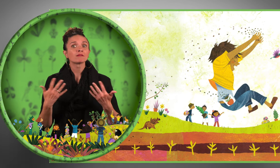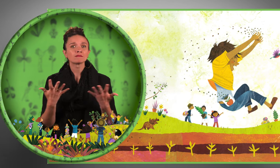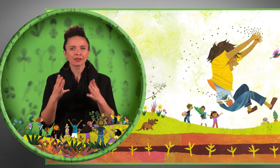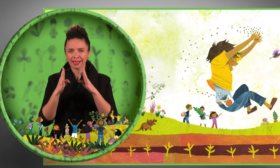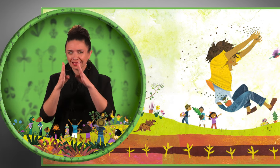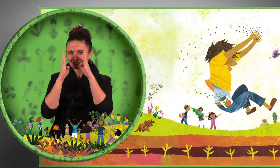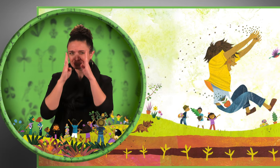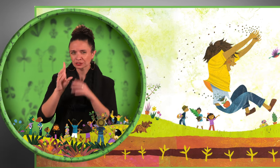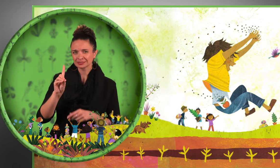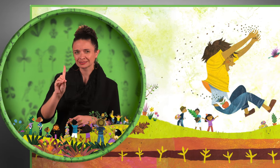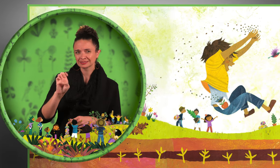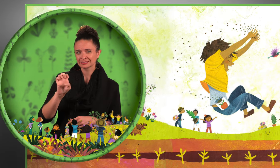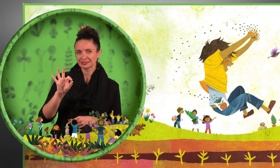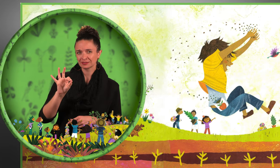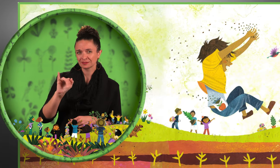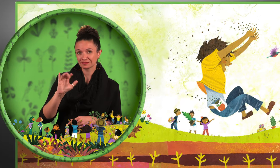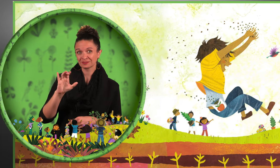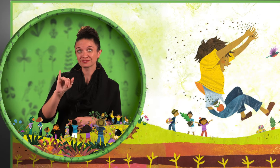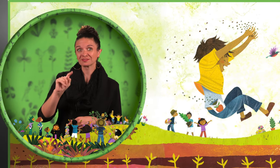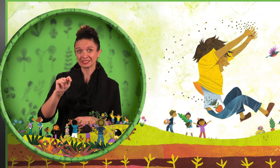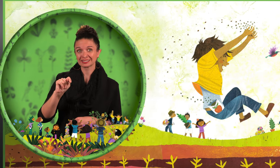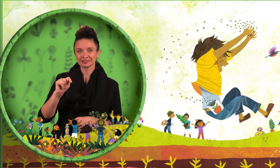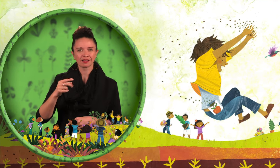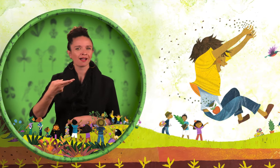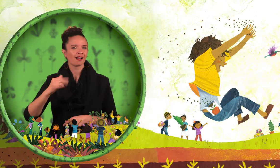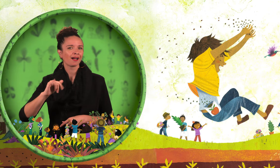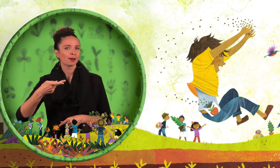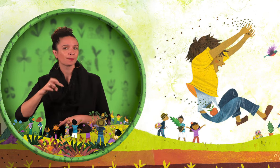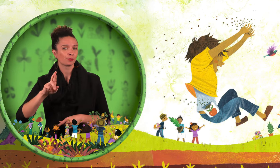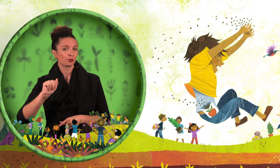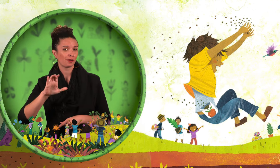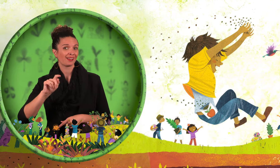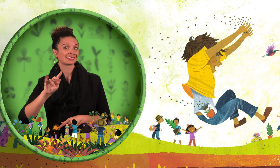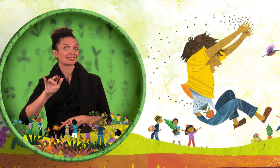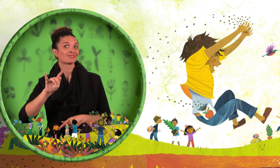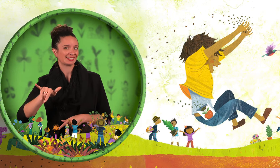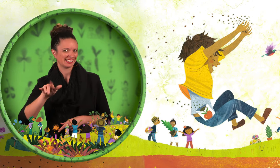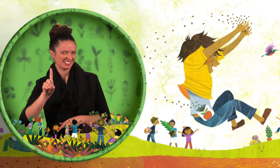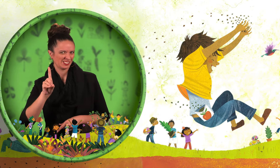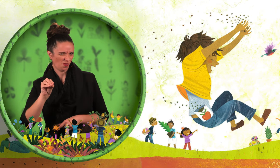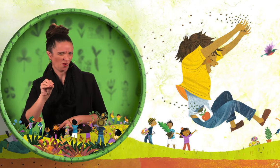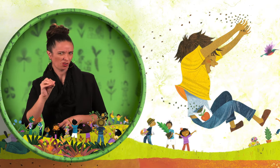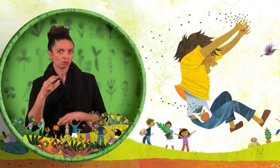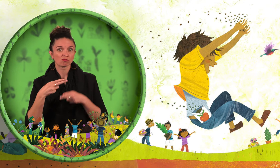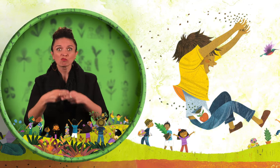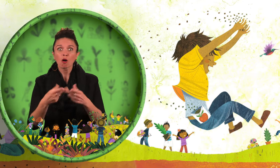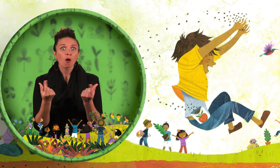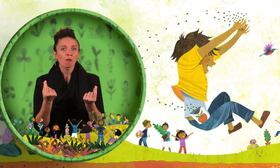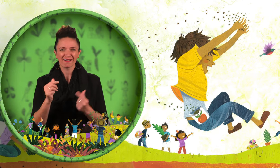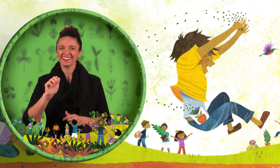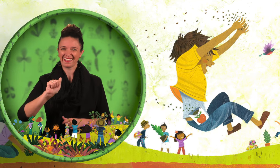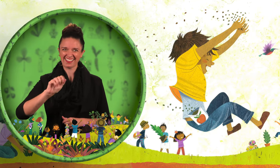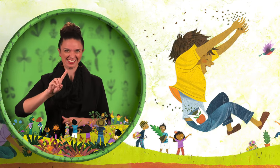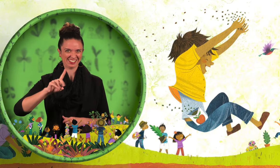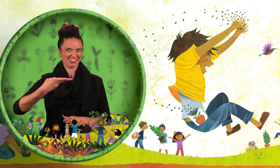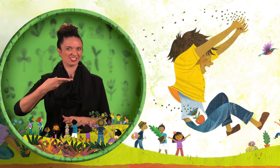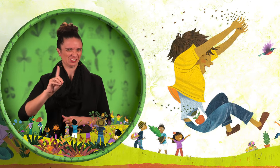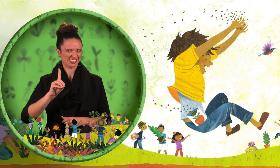My name is Manuel, and I have attention deficit hyperactivity disorder.